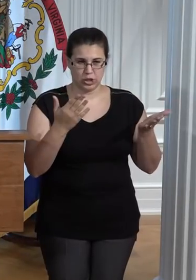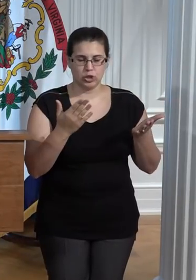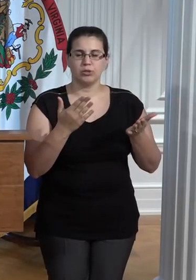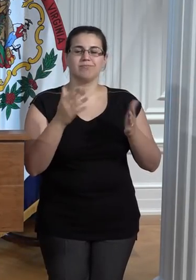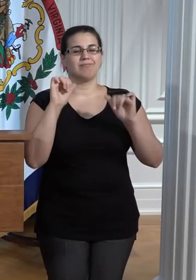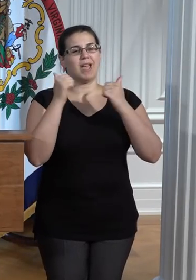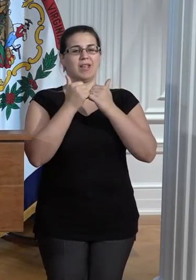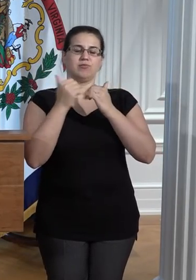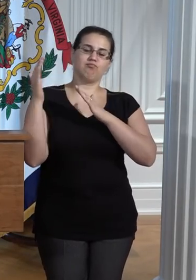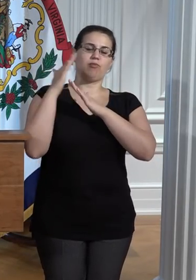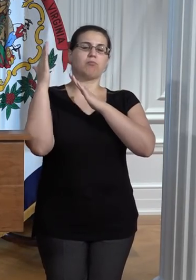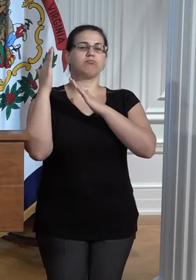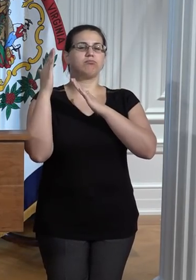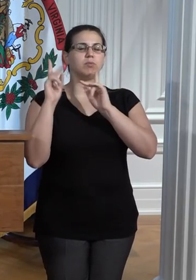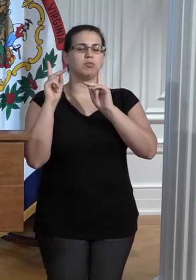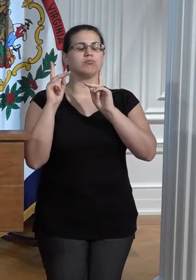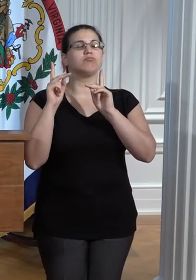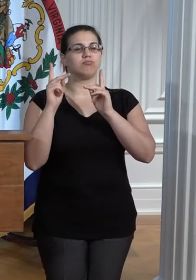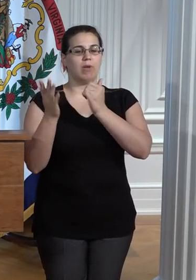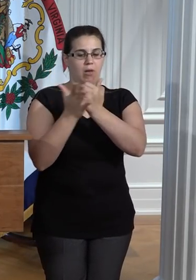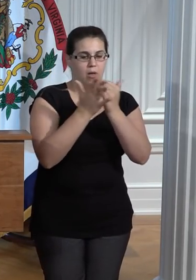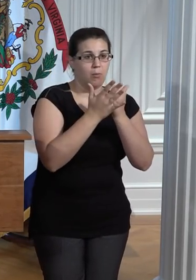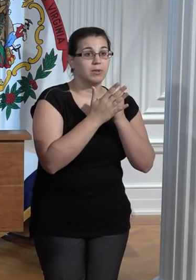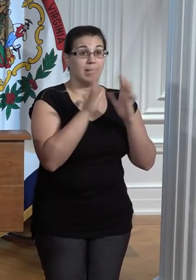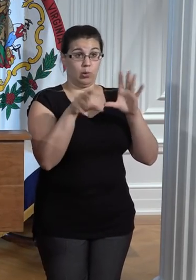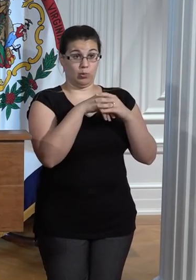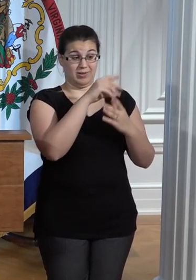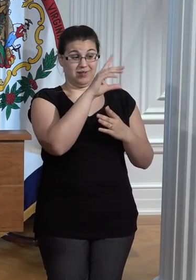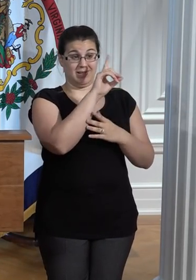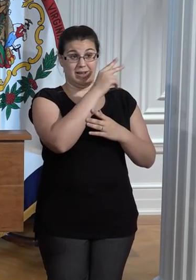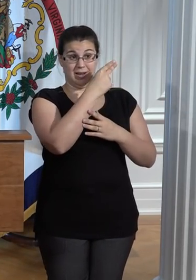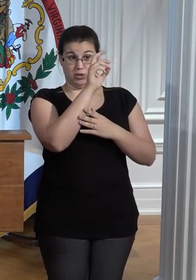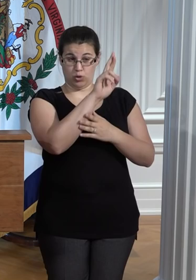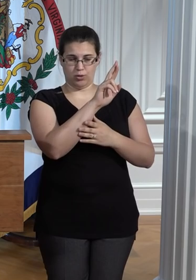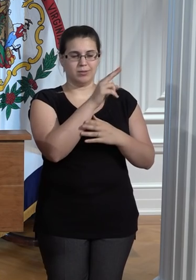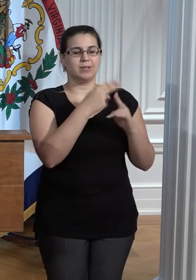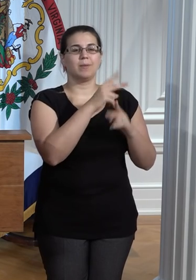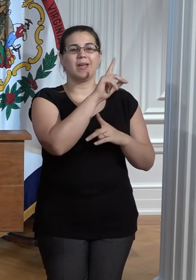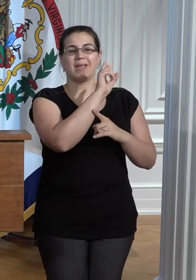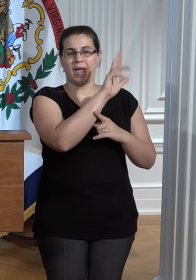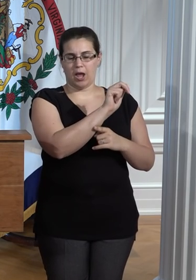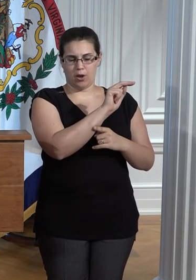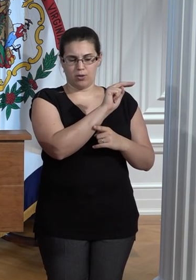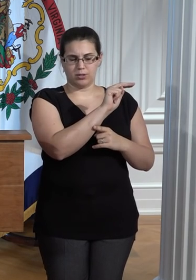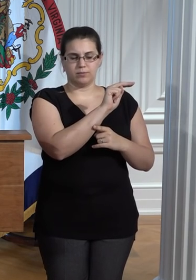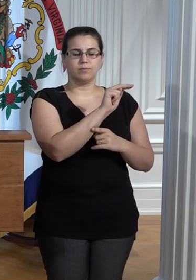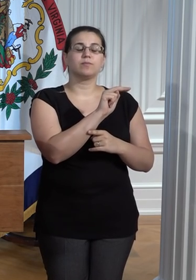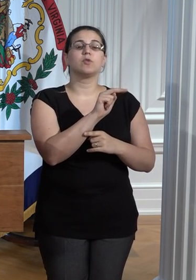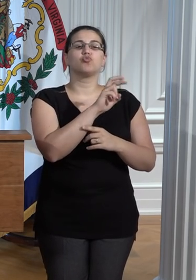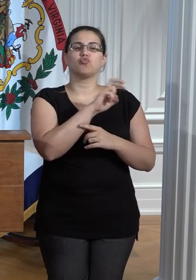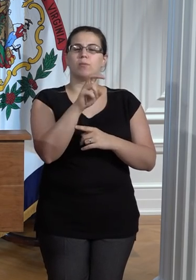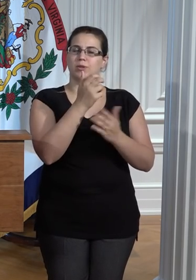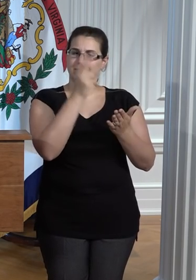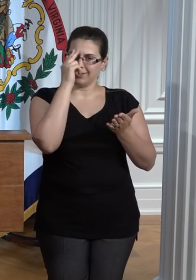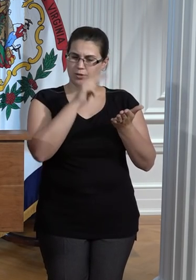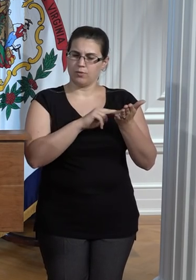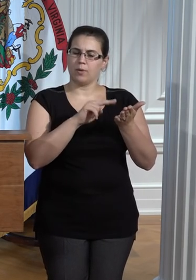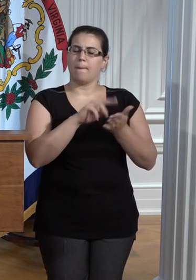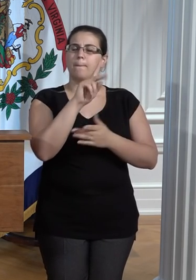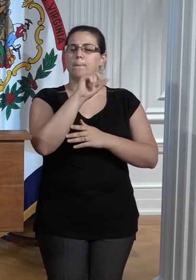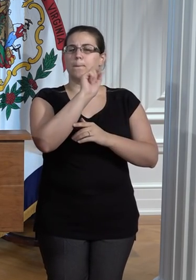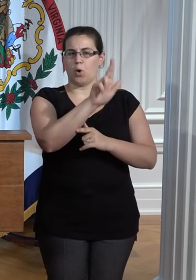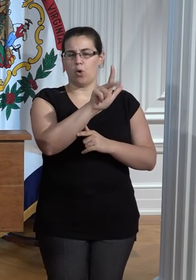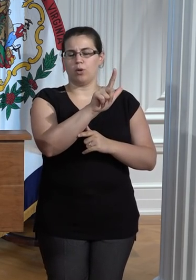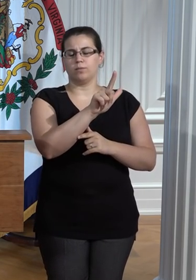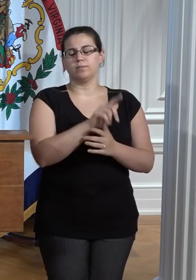heads who are assisting. Those include DHHR Secretary, Karen Boulding, Transportation Secretary, Paul Maddox,